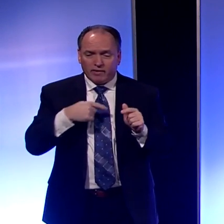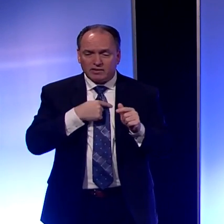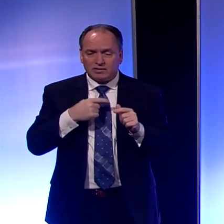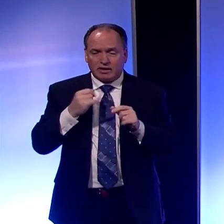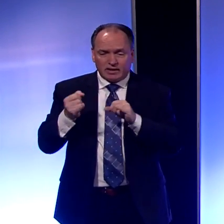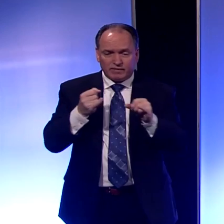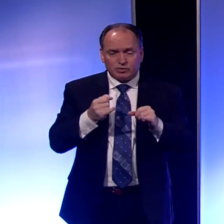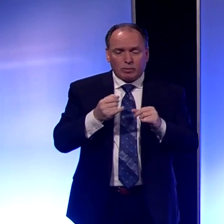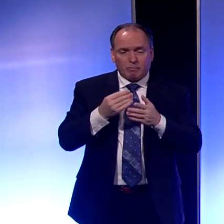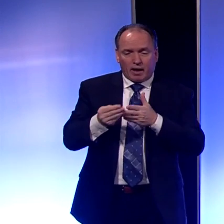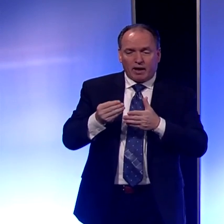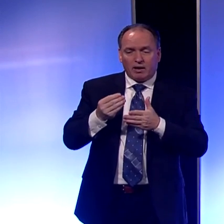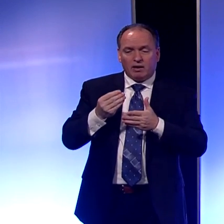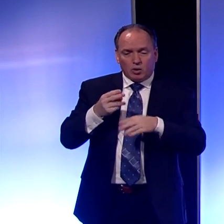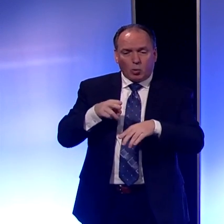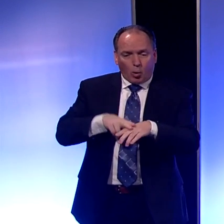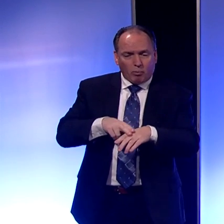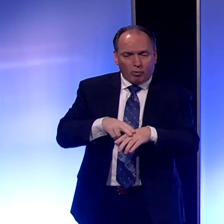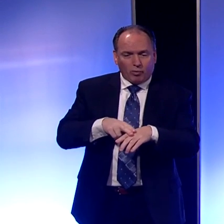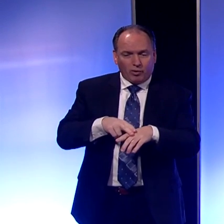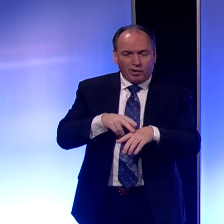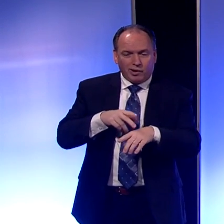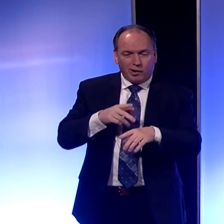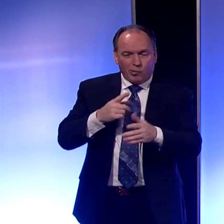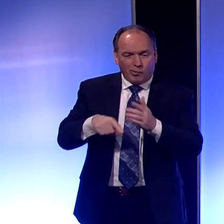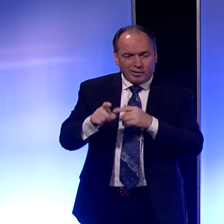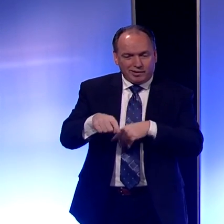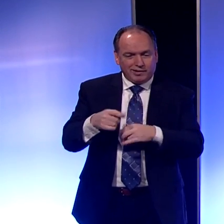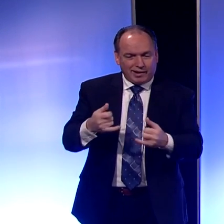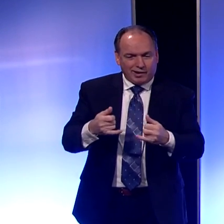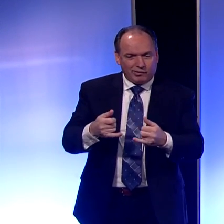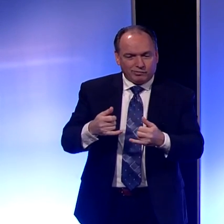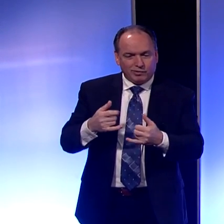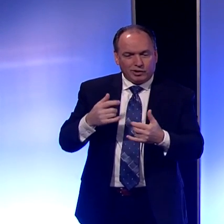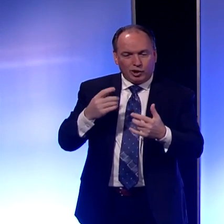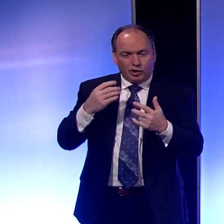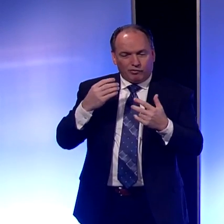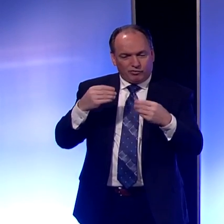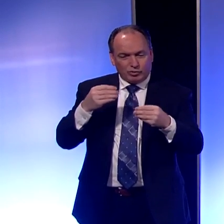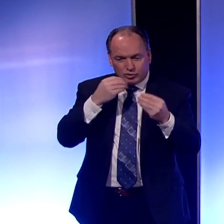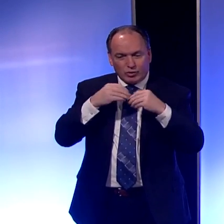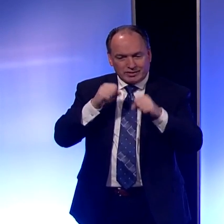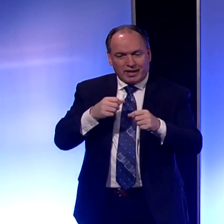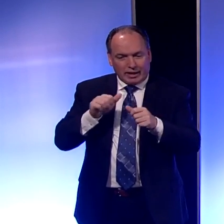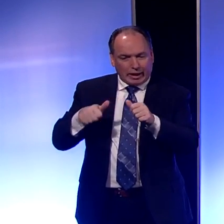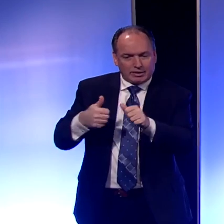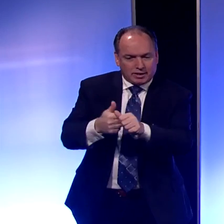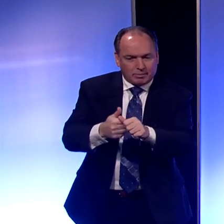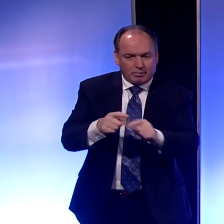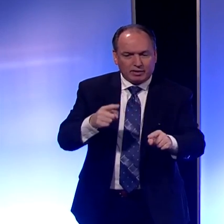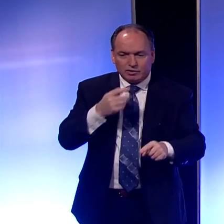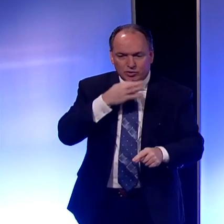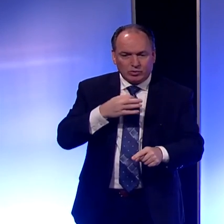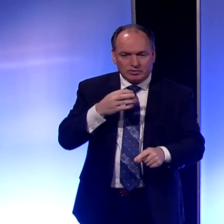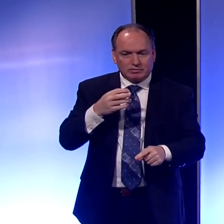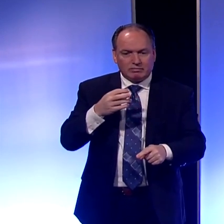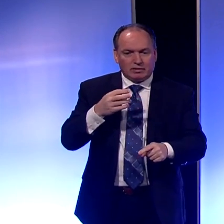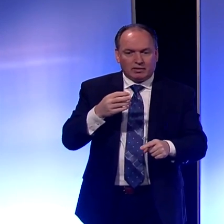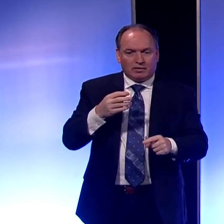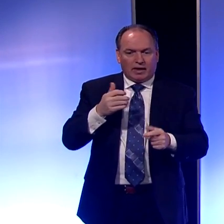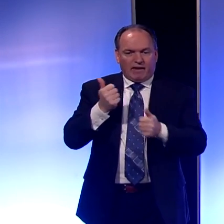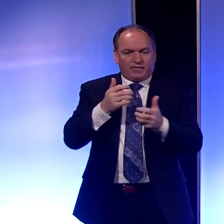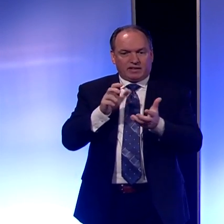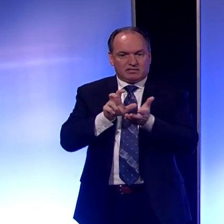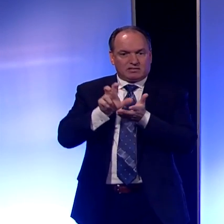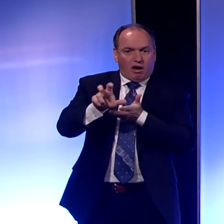if we all just buy what we really need right now, our grocery stores would have a chance to catch up. But as soon as they have something in stock, people go in